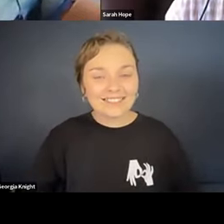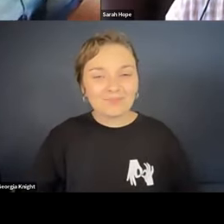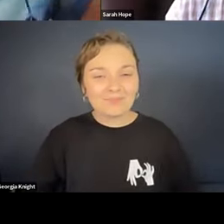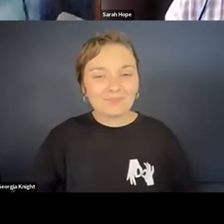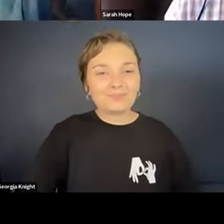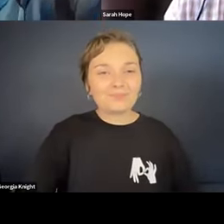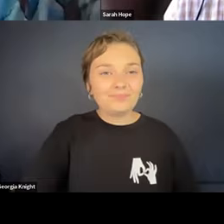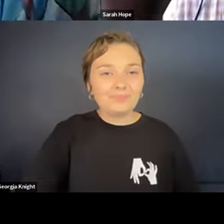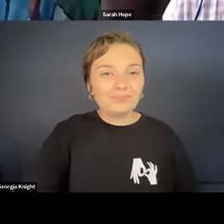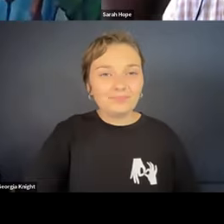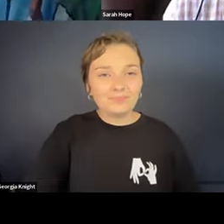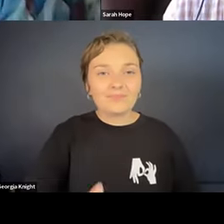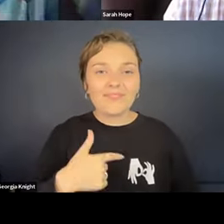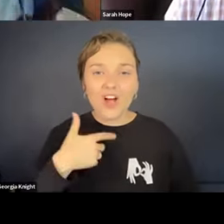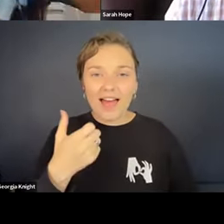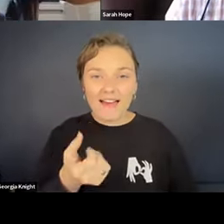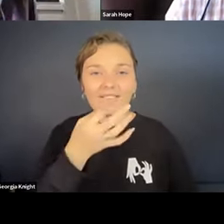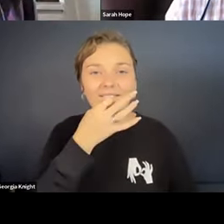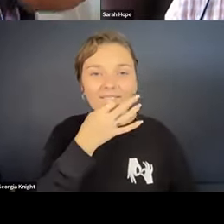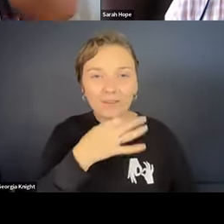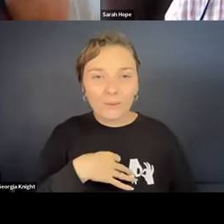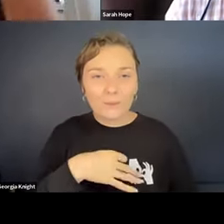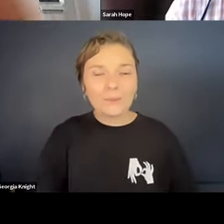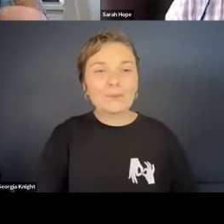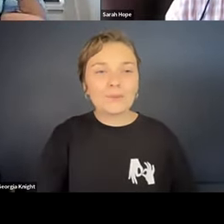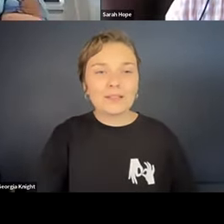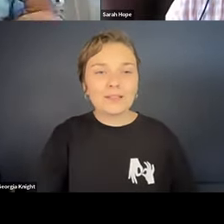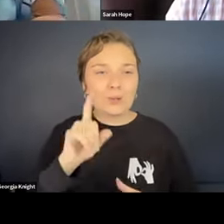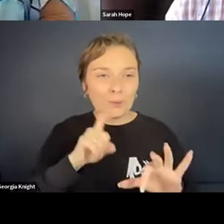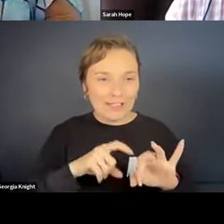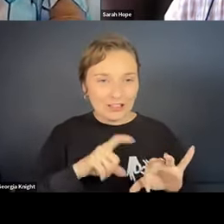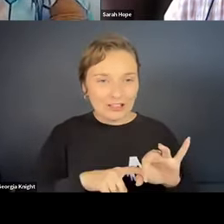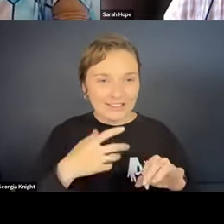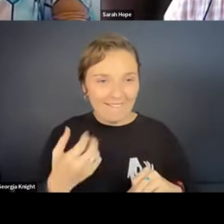So I've got a couple of questions already.